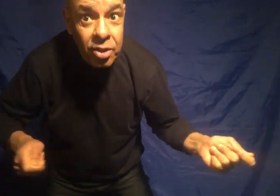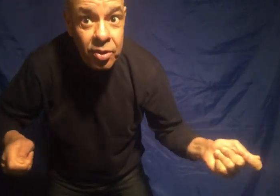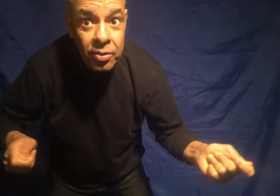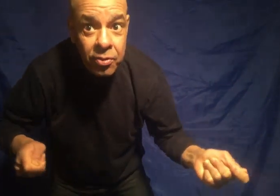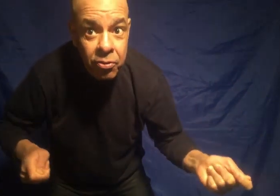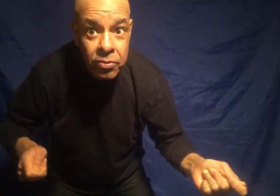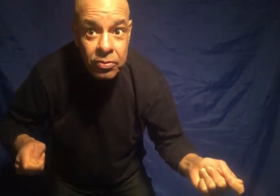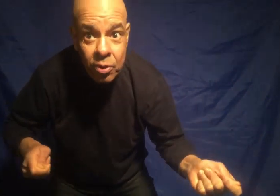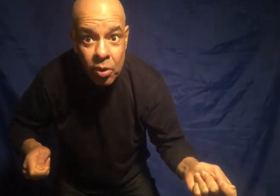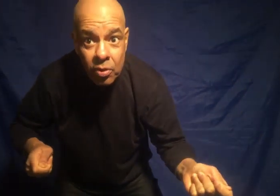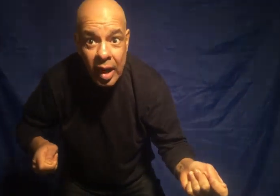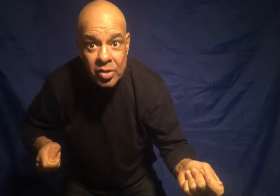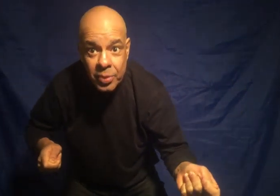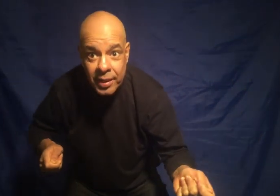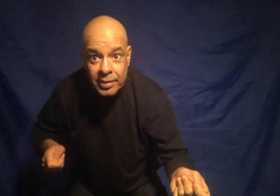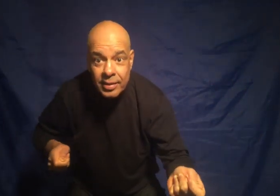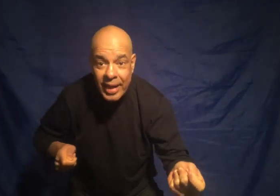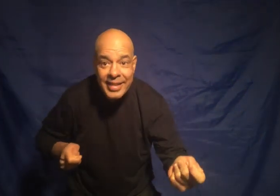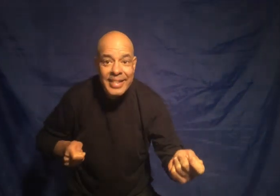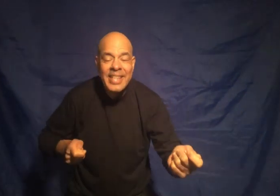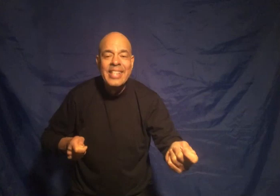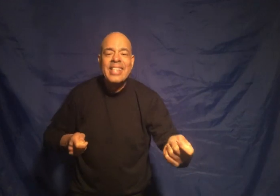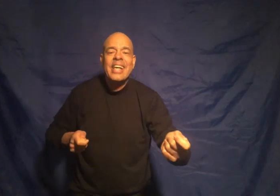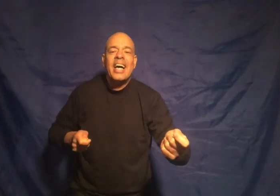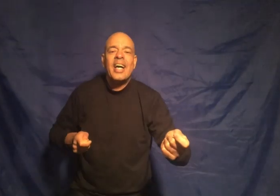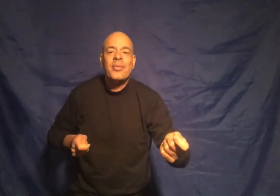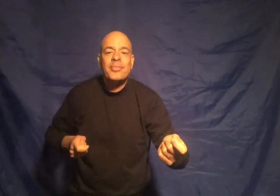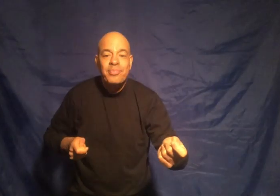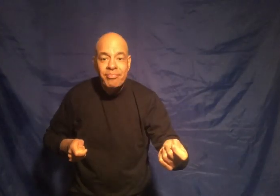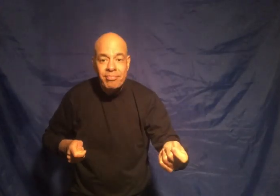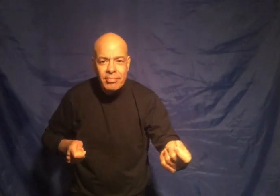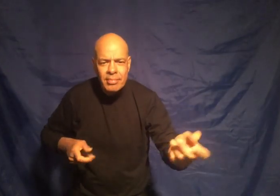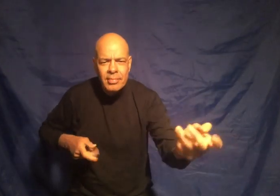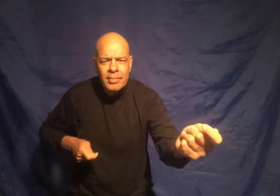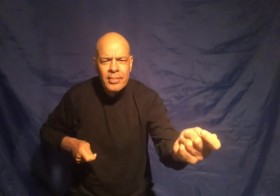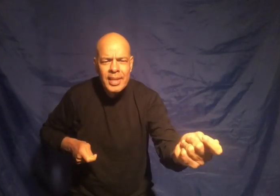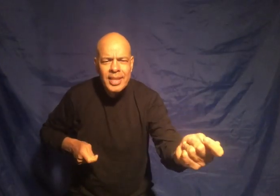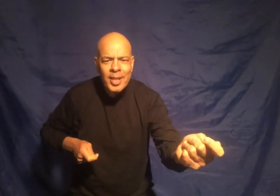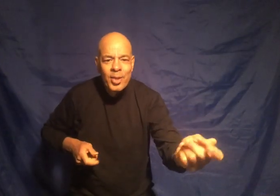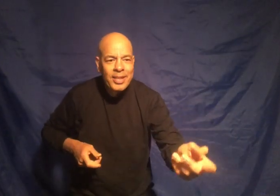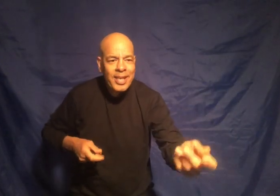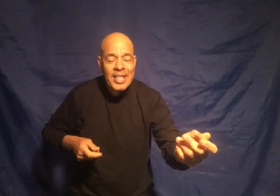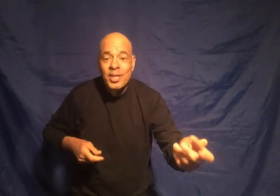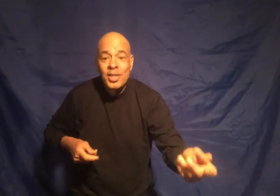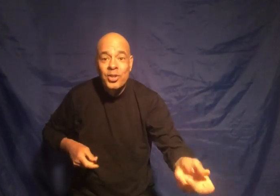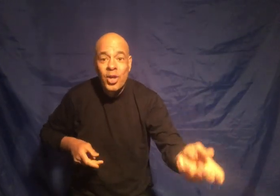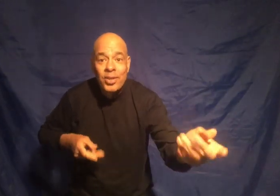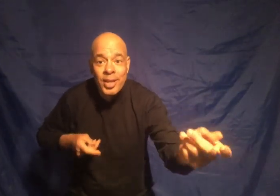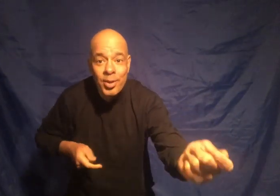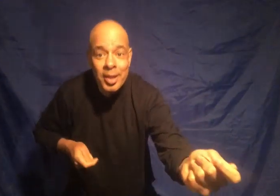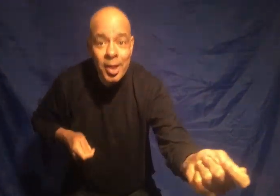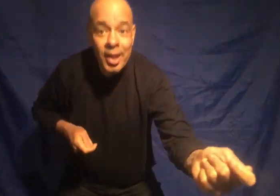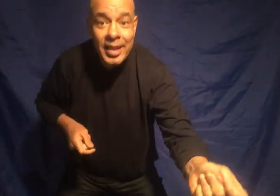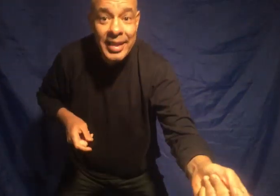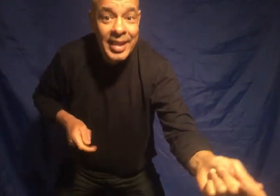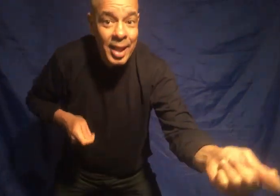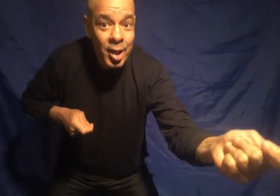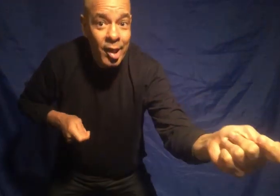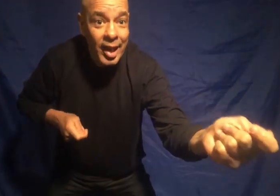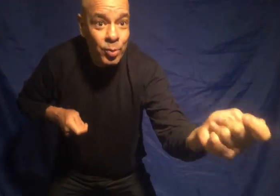to go elsewhere right um you know unless it's a joke you know he had